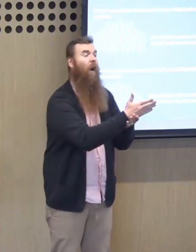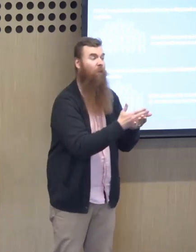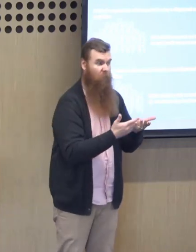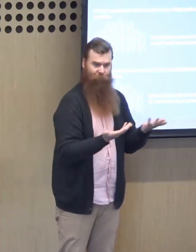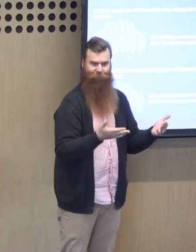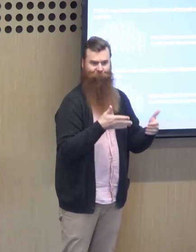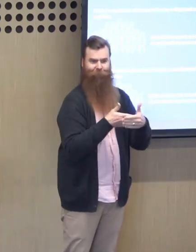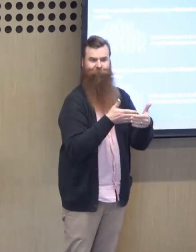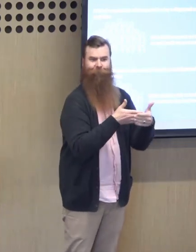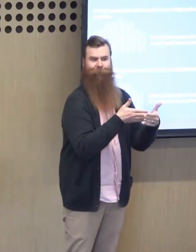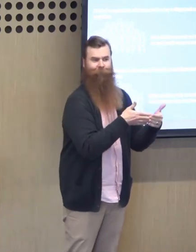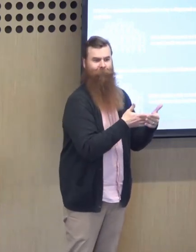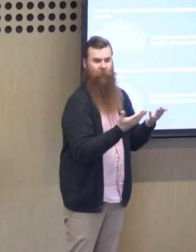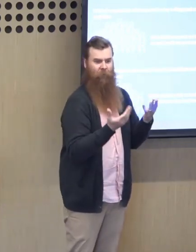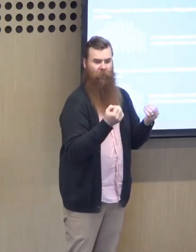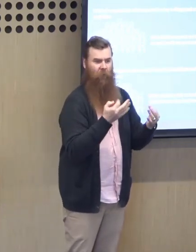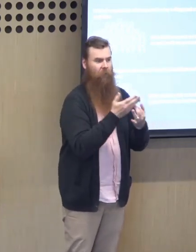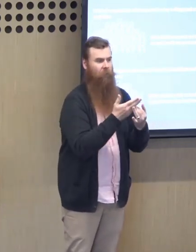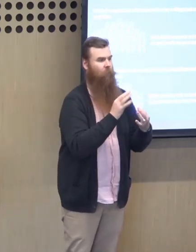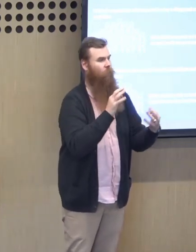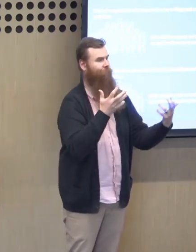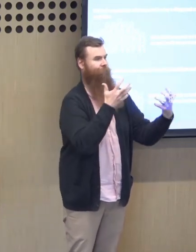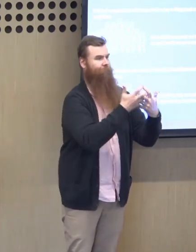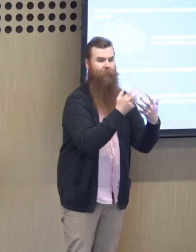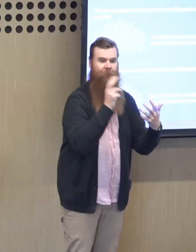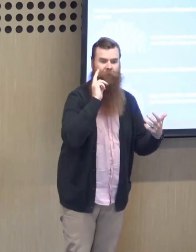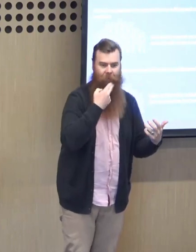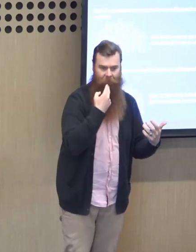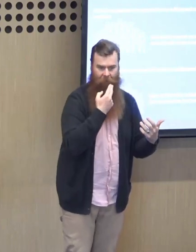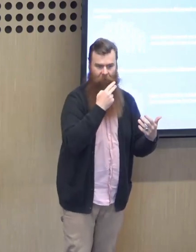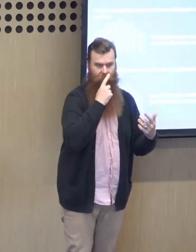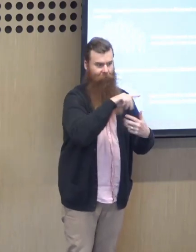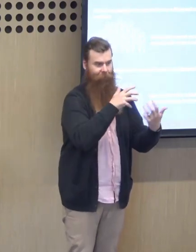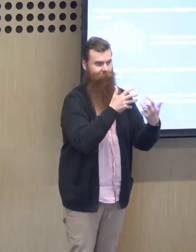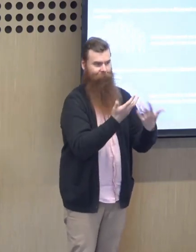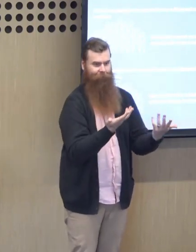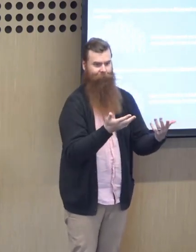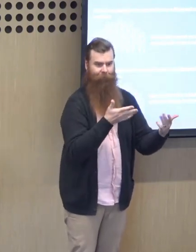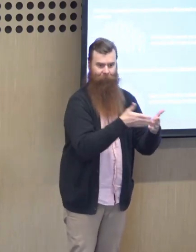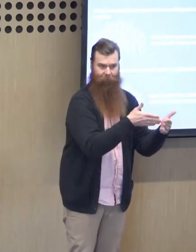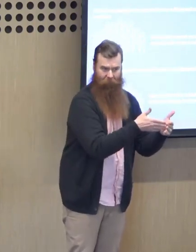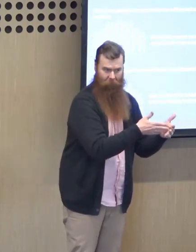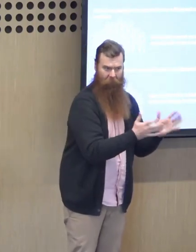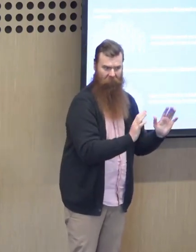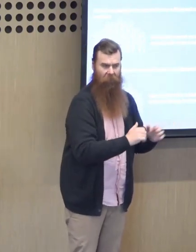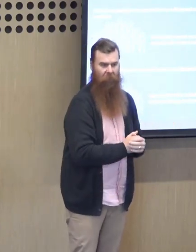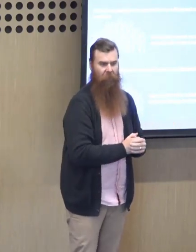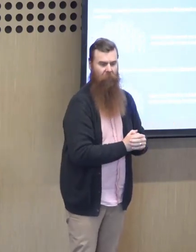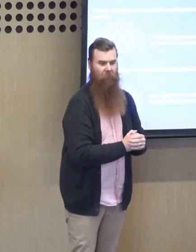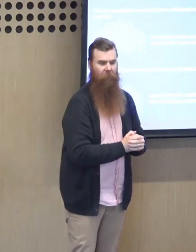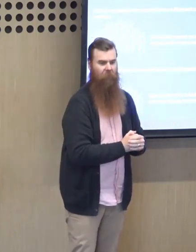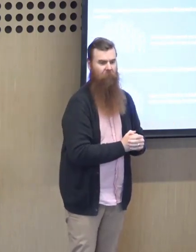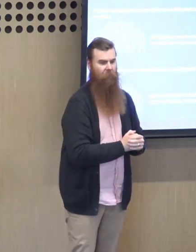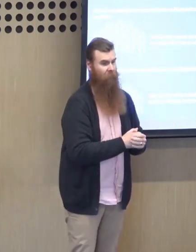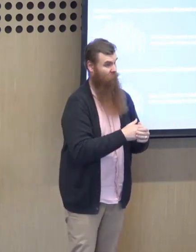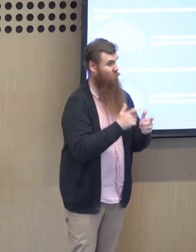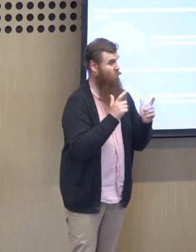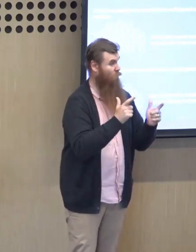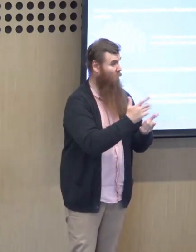those medical diagnosis. So that's 50%. And the other 50% are people who had no medical diagnosis. So there was an interesting